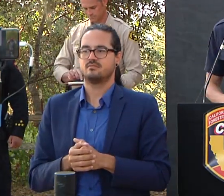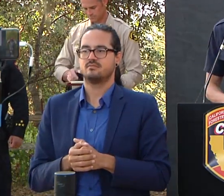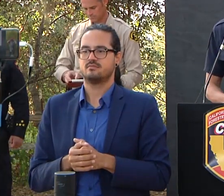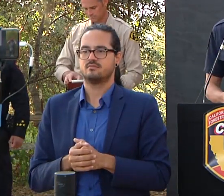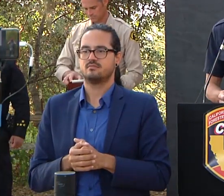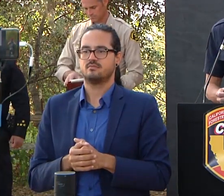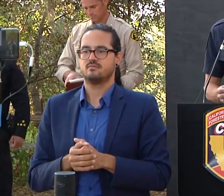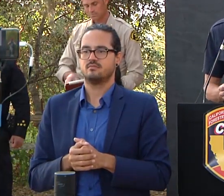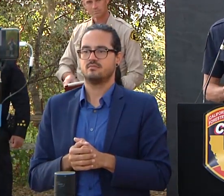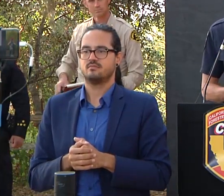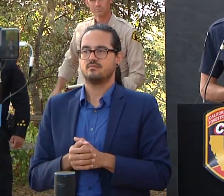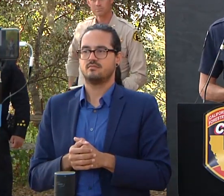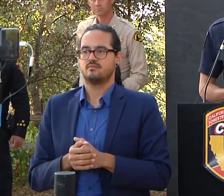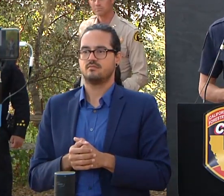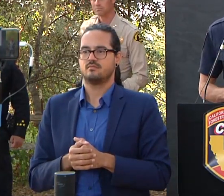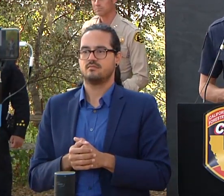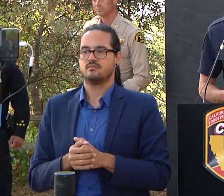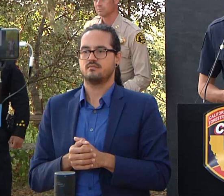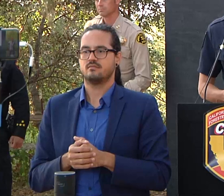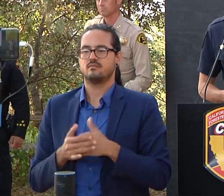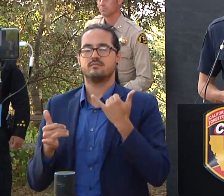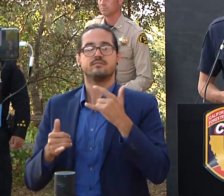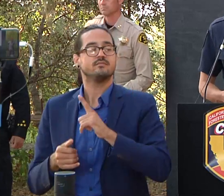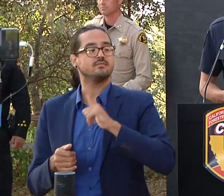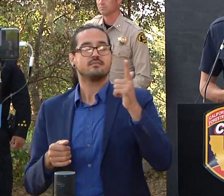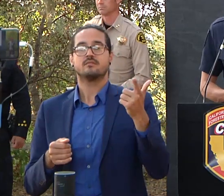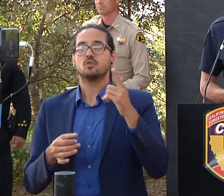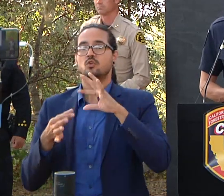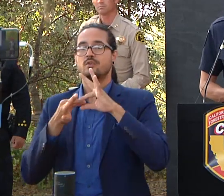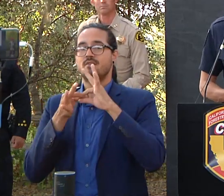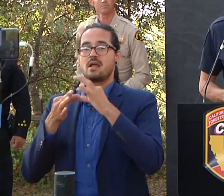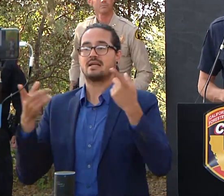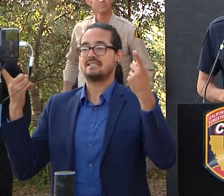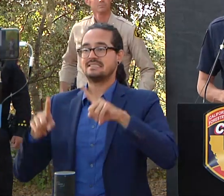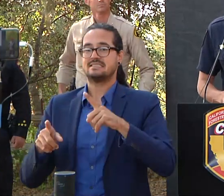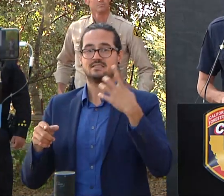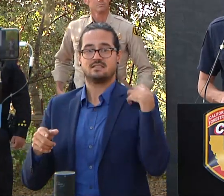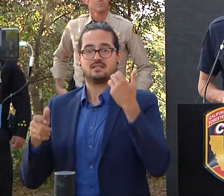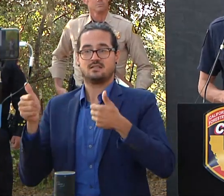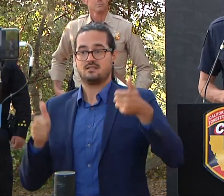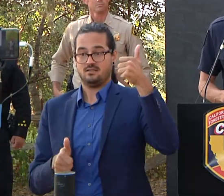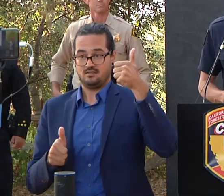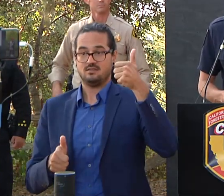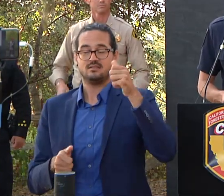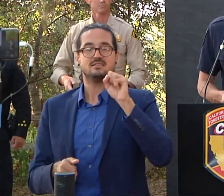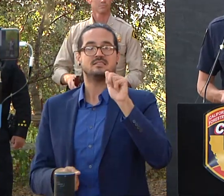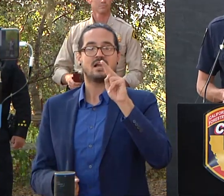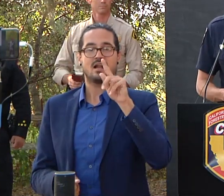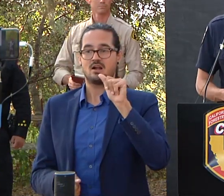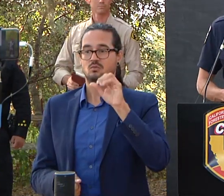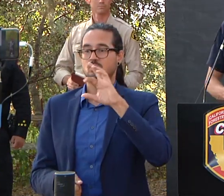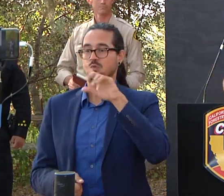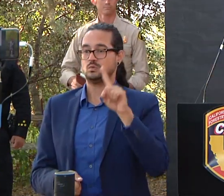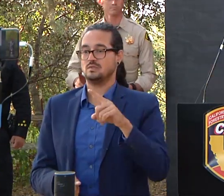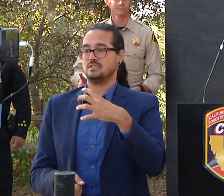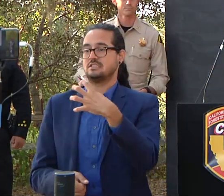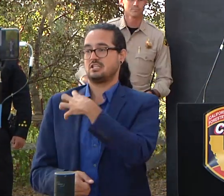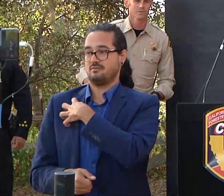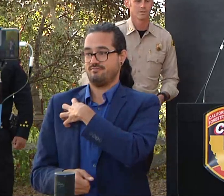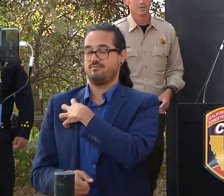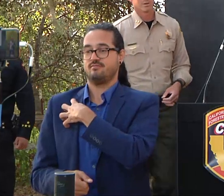speaking next one of the unified incident command agencies representing the santa cruz county sheriff's office office is chief deputy clark